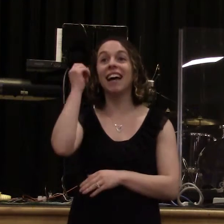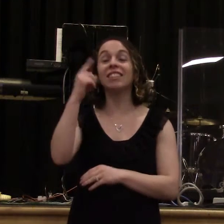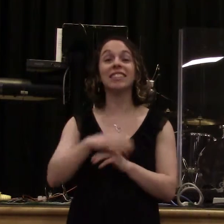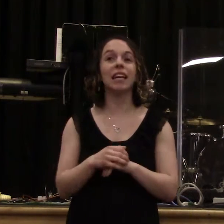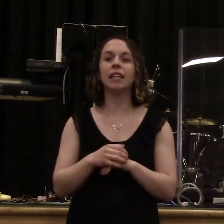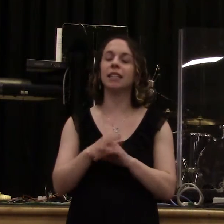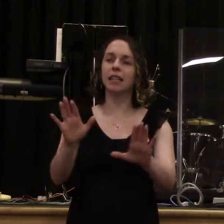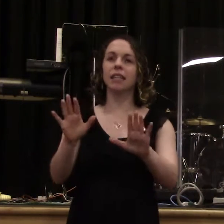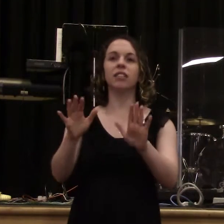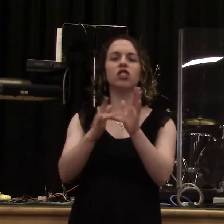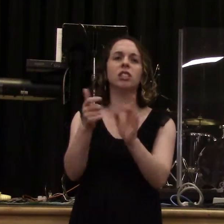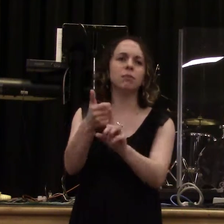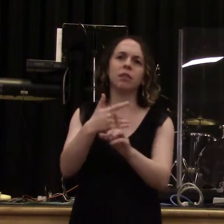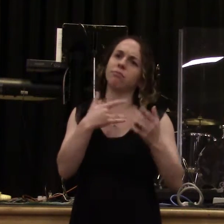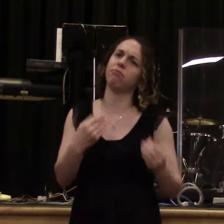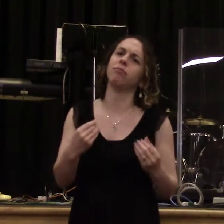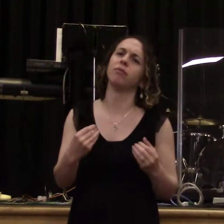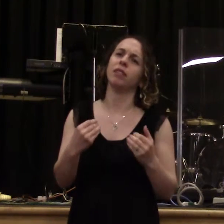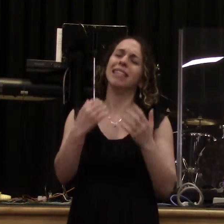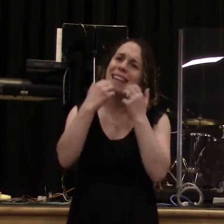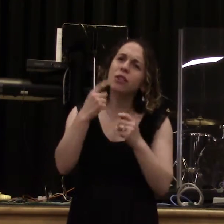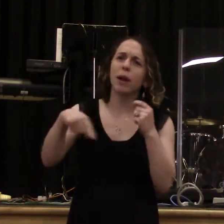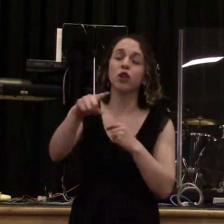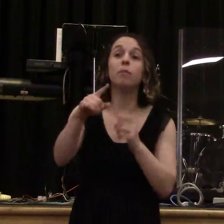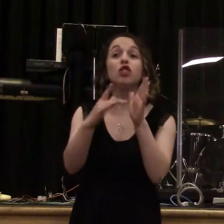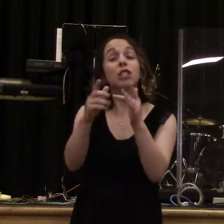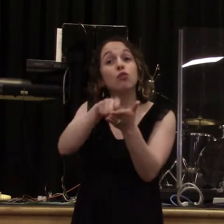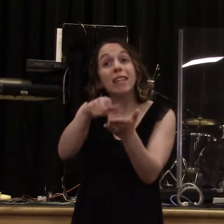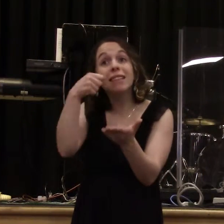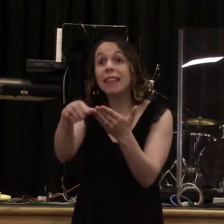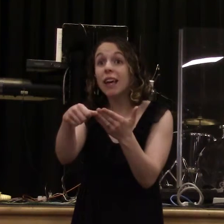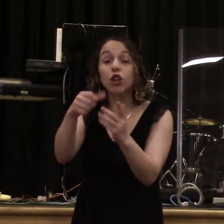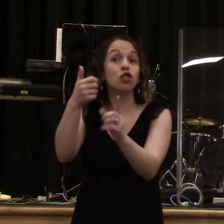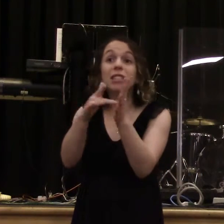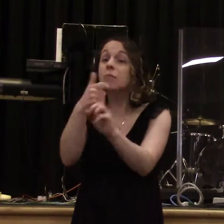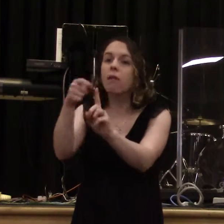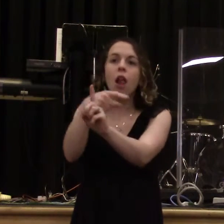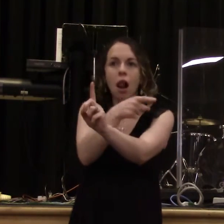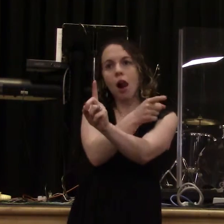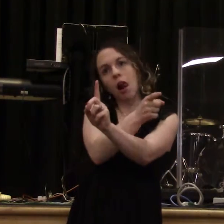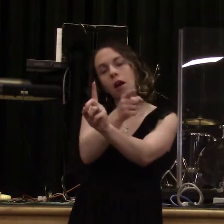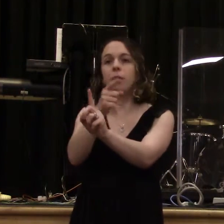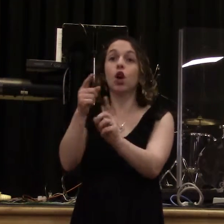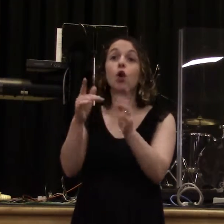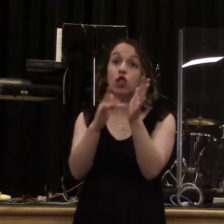died for people's sins. But I have this against you. And then he doesn't mince words. That you tolerate the woman